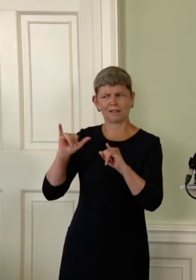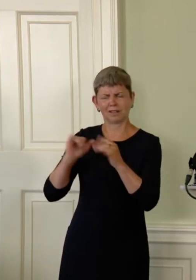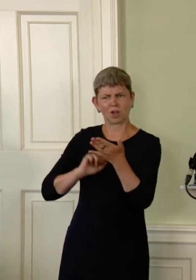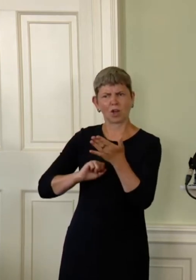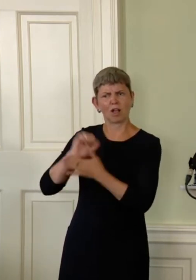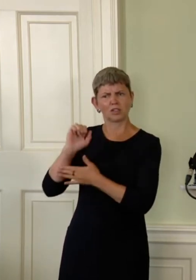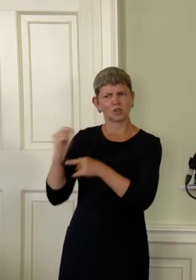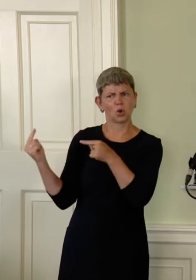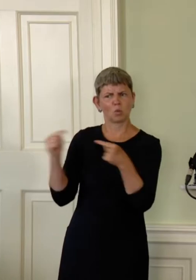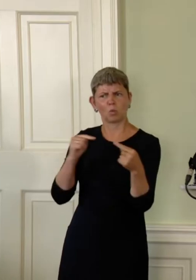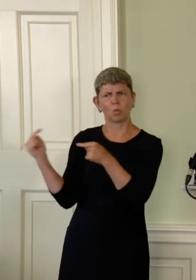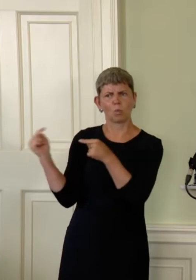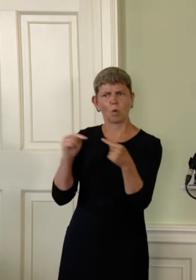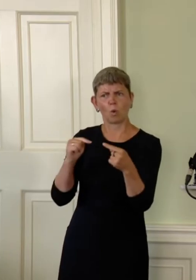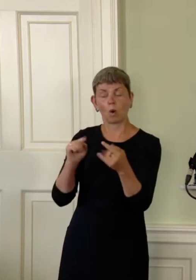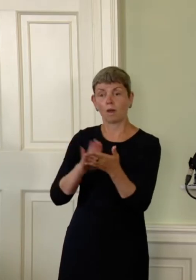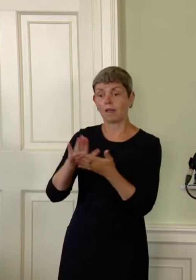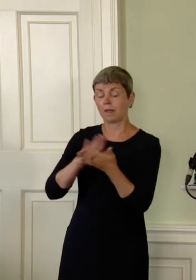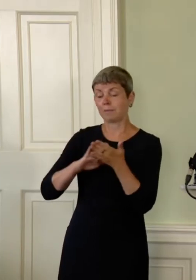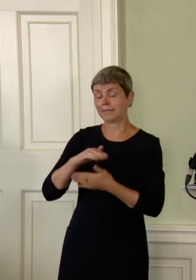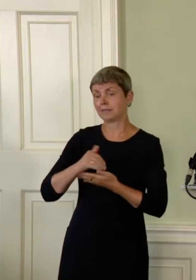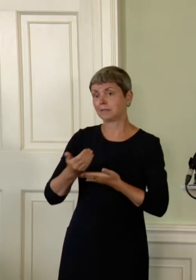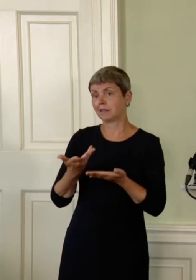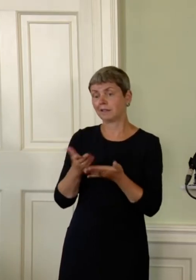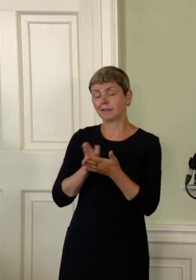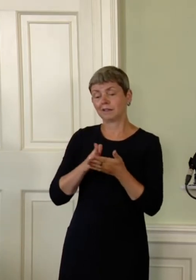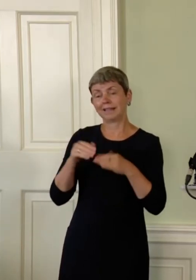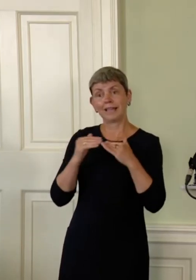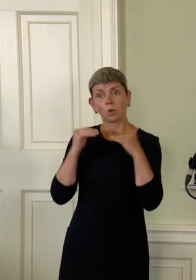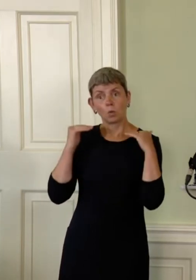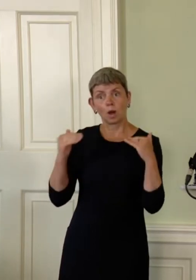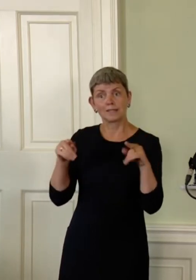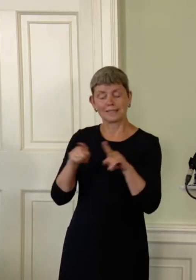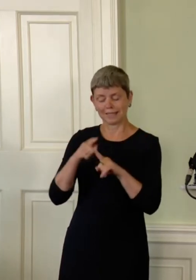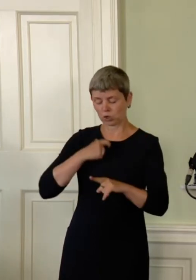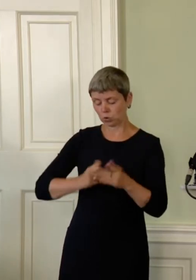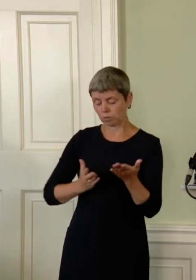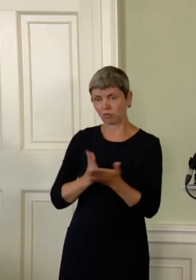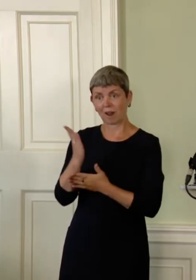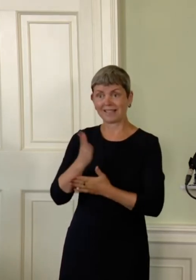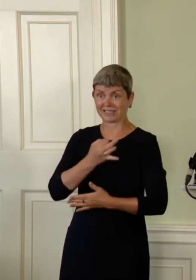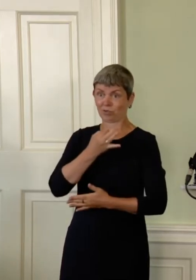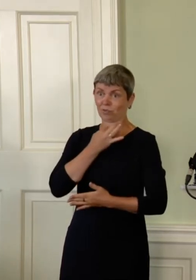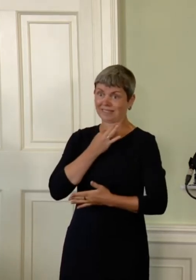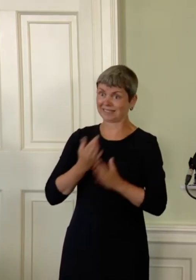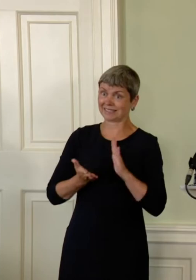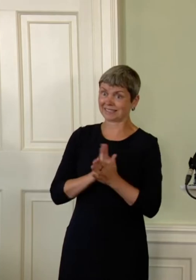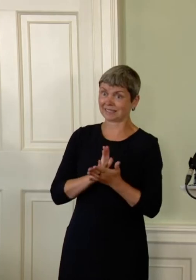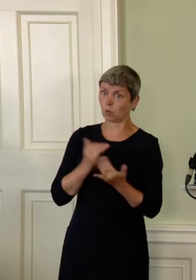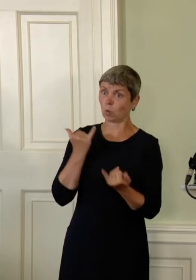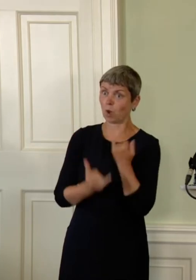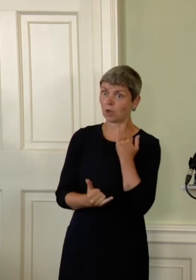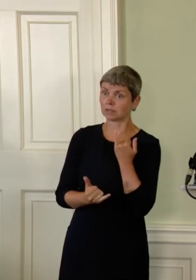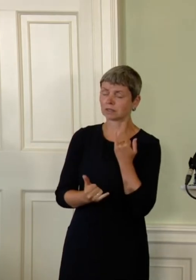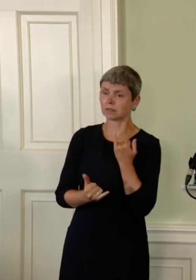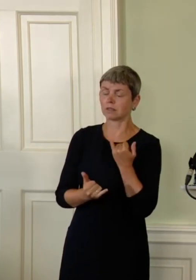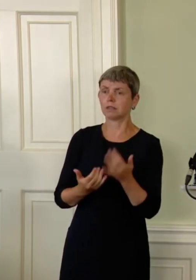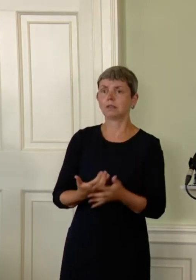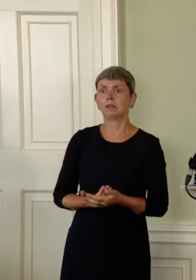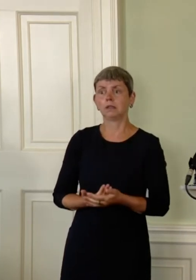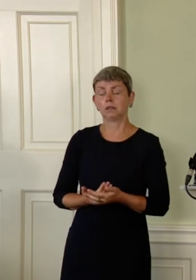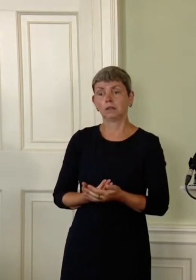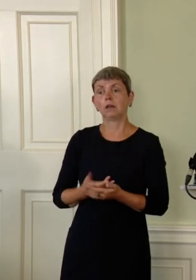equalities and human rights protections at risk. We may be just a few days into